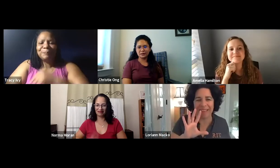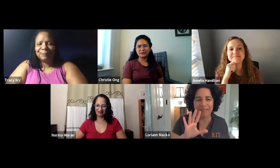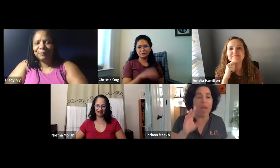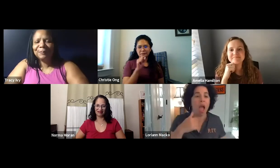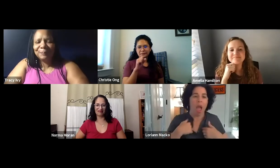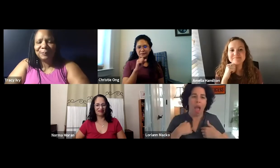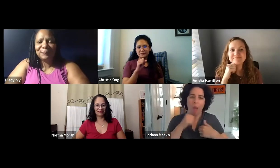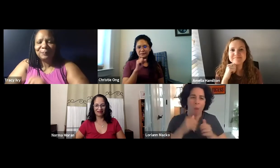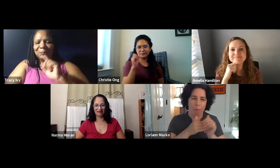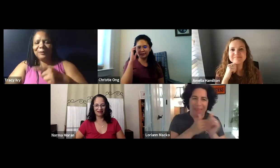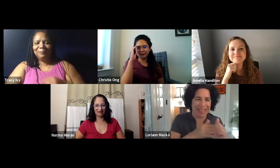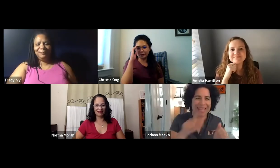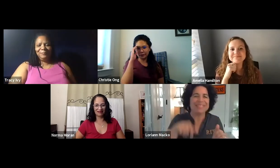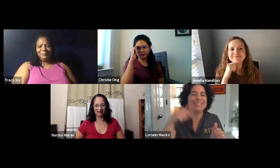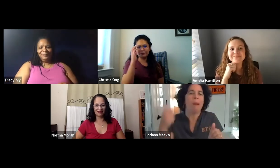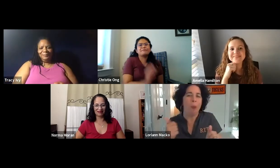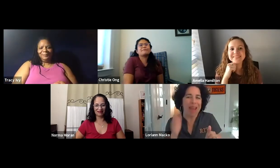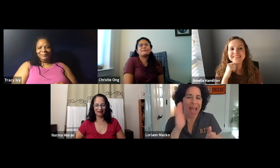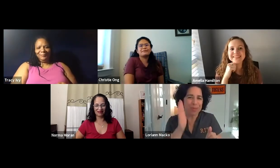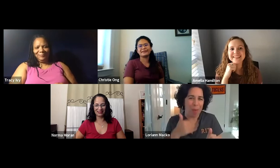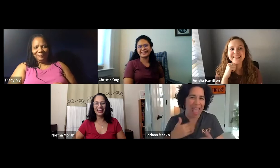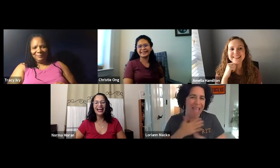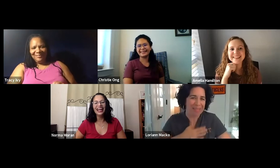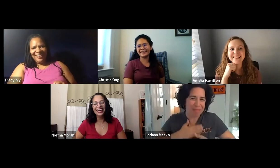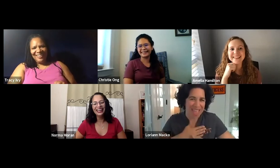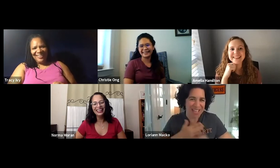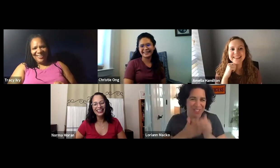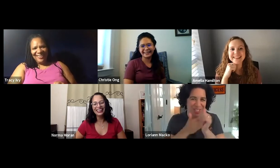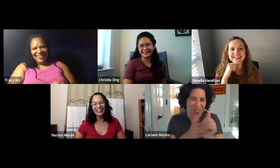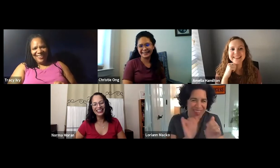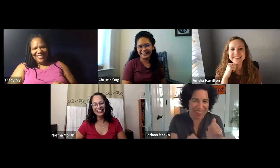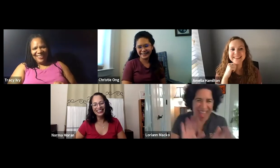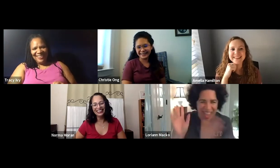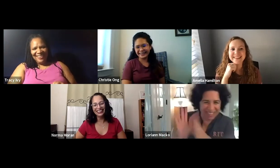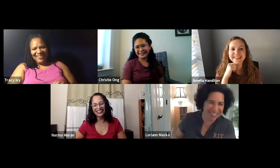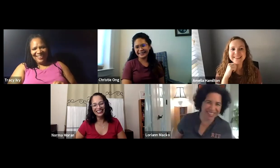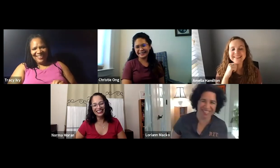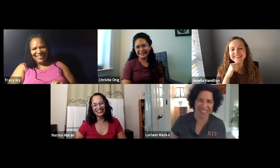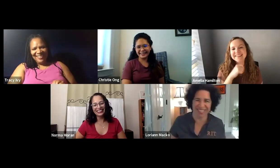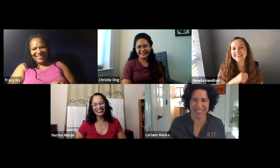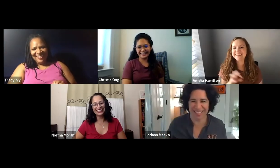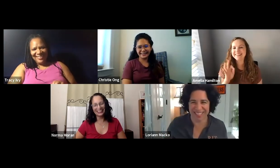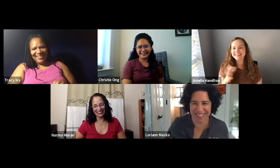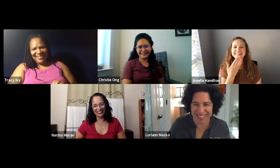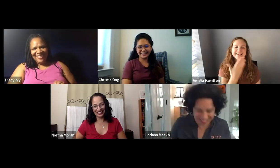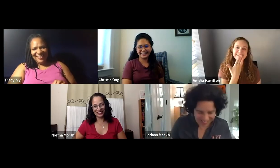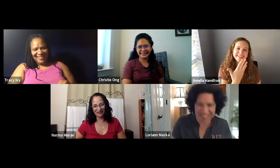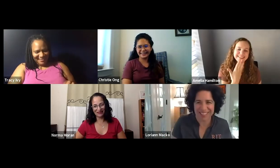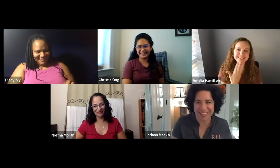reunion, though, will, you're right, be the 75th. And I will not be leading that. Someone else will have the pleasure of leading